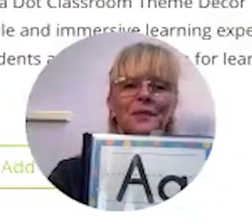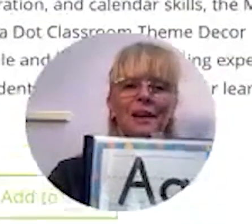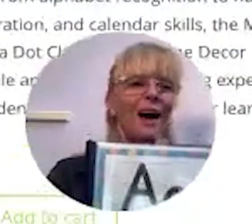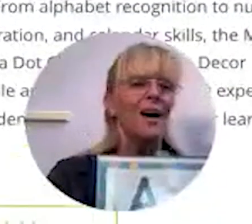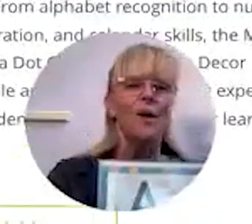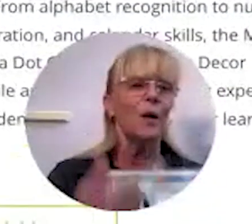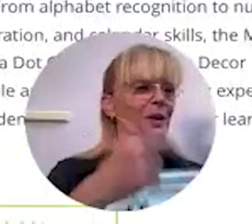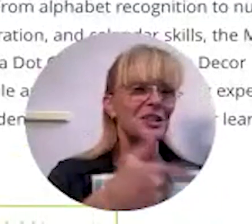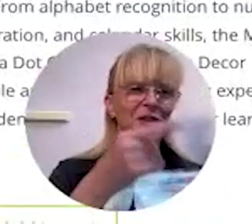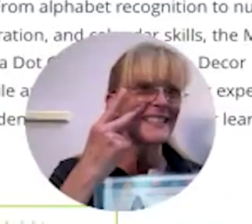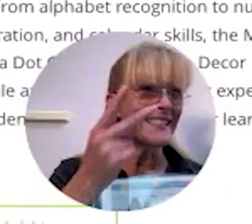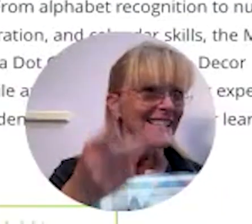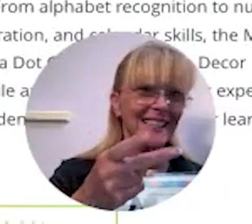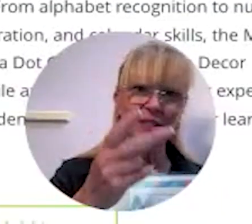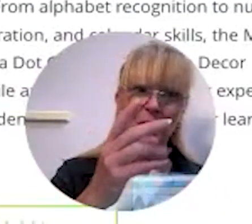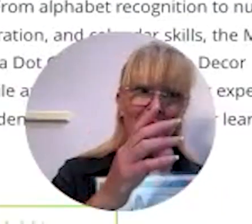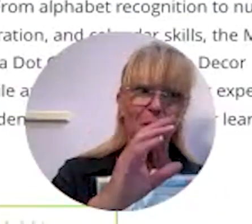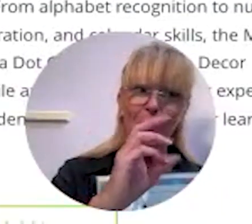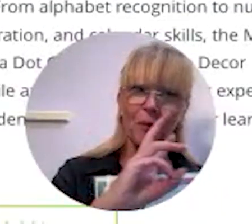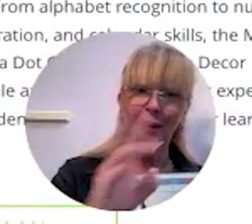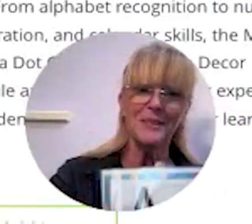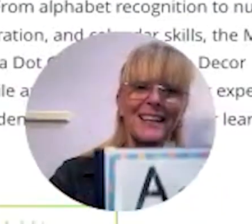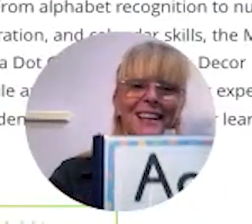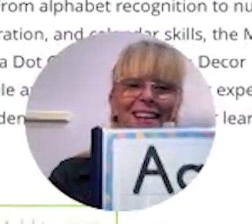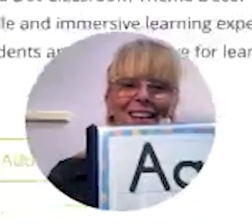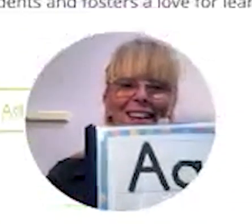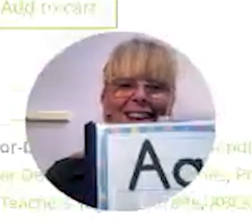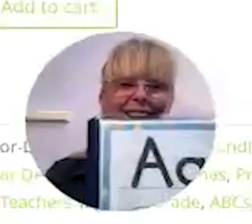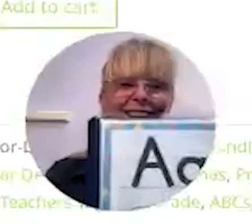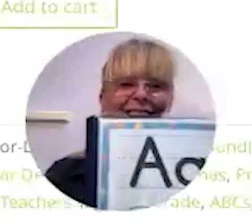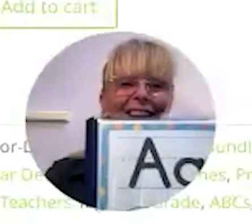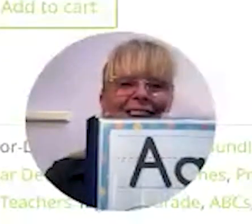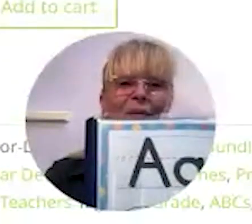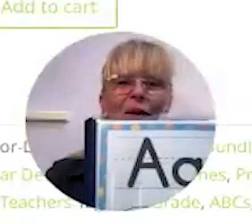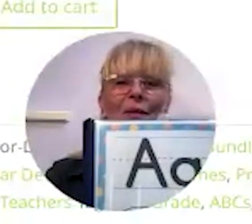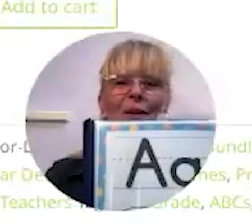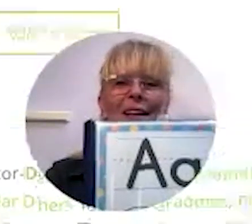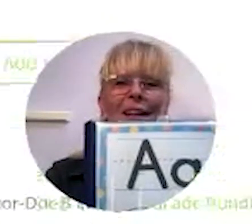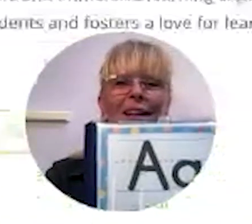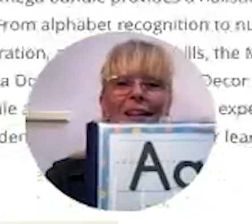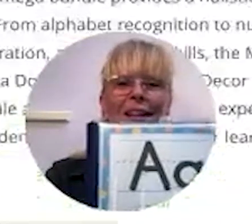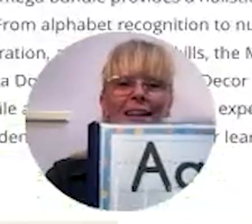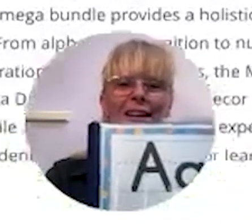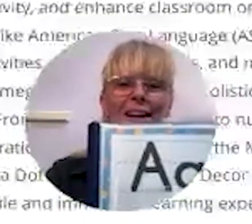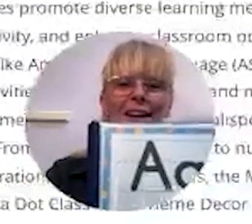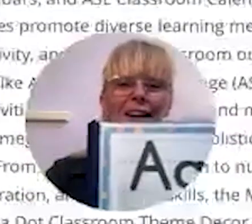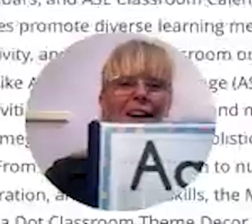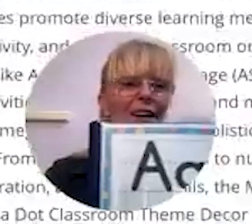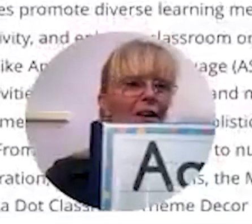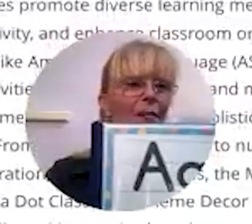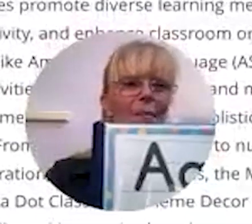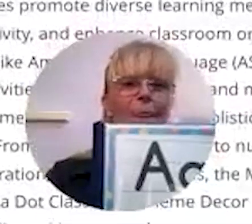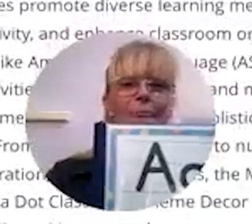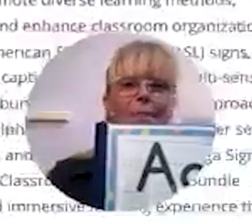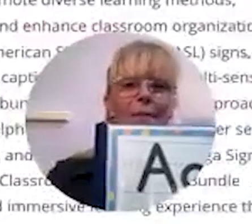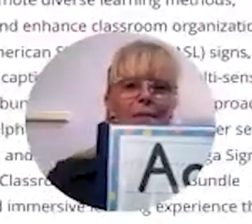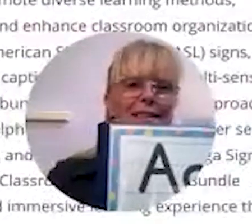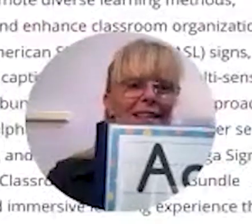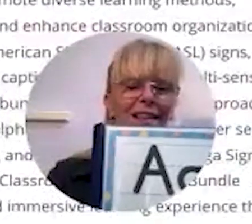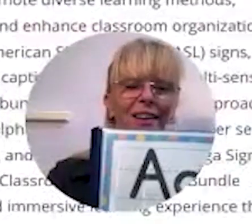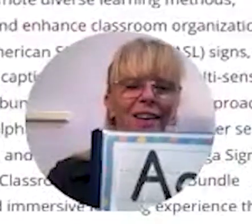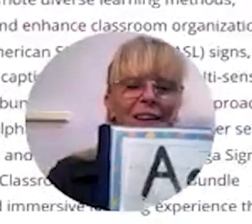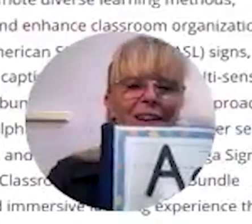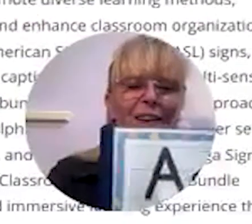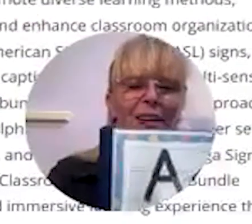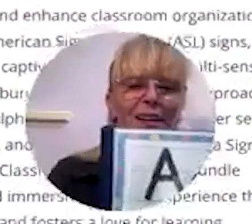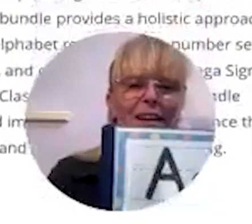oh i wish you could see this um on our website here all right keep going um let